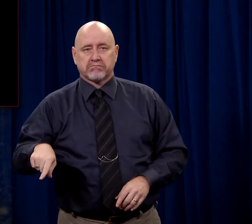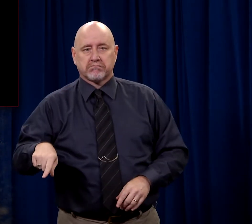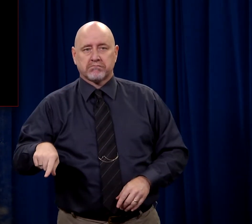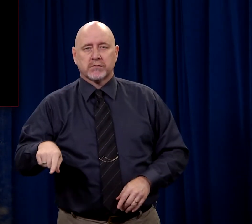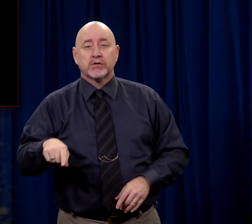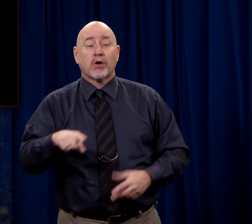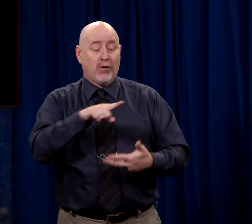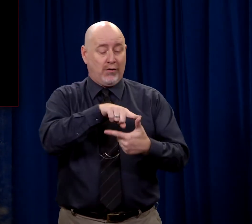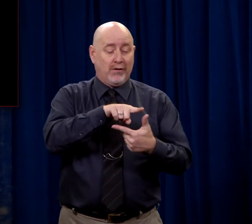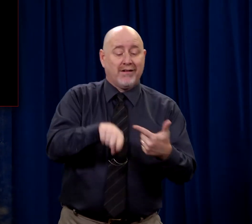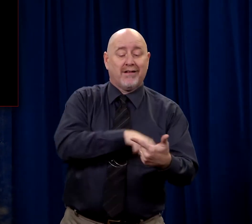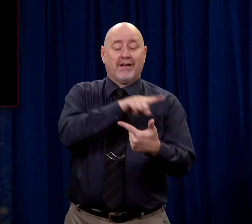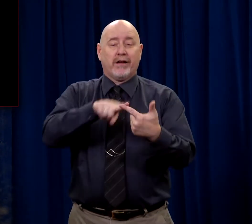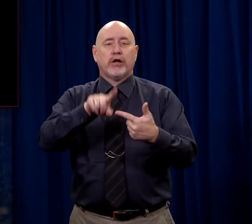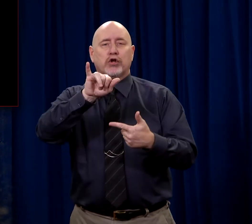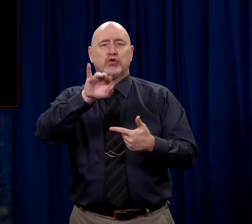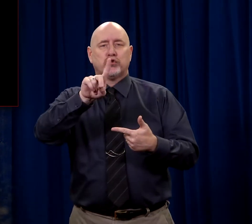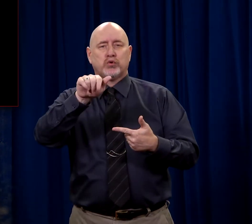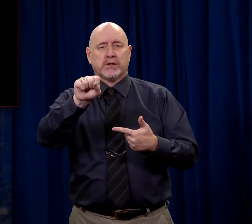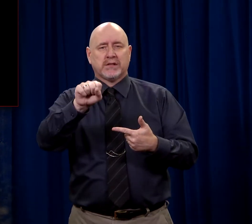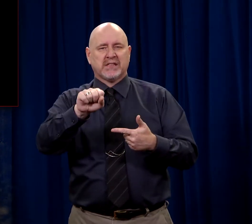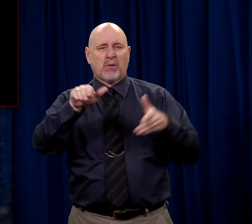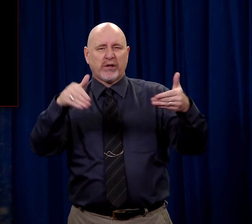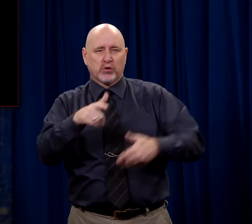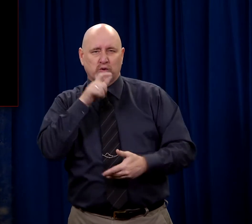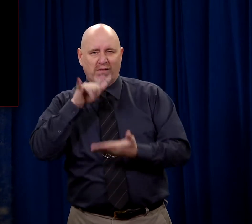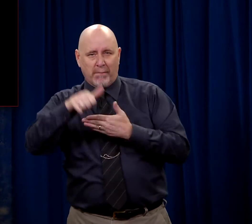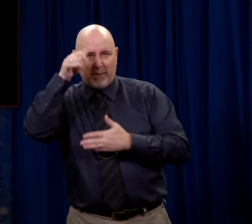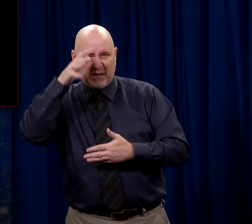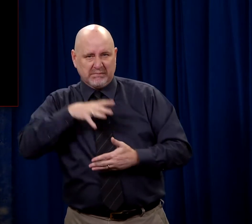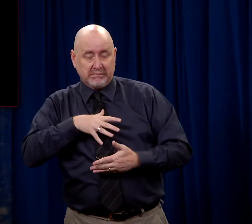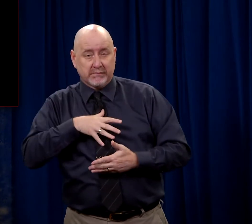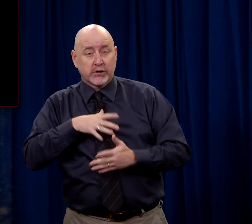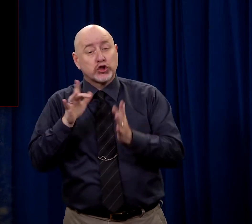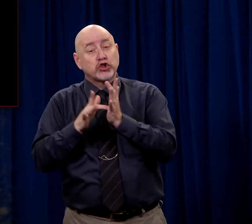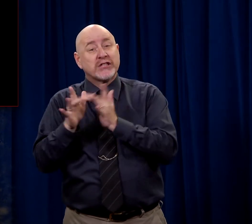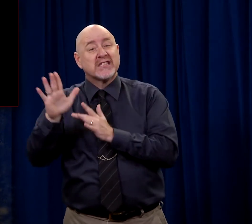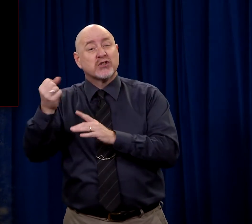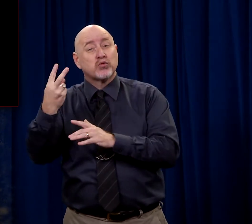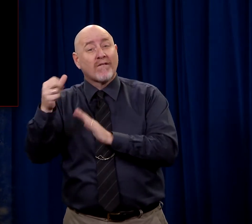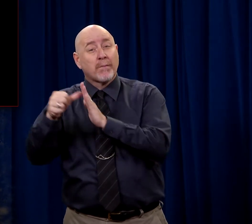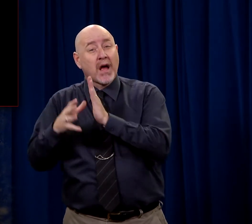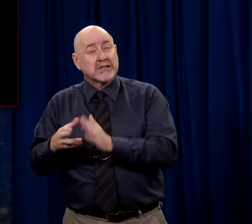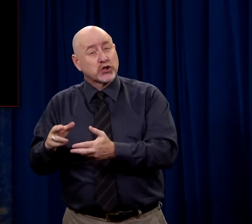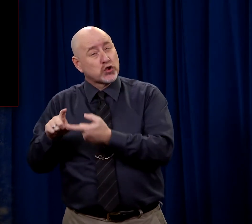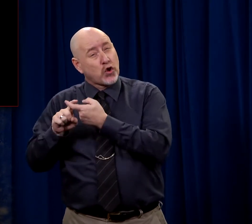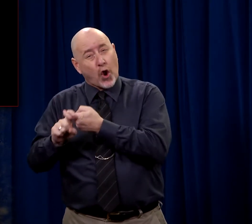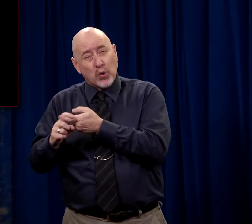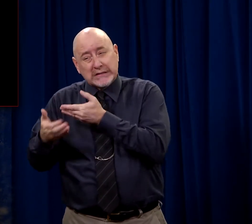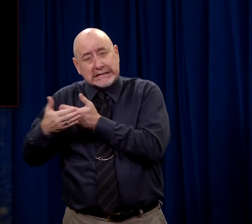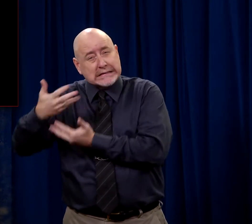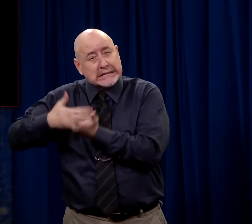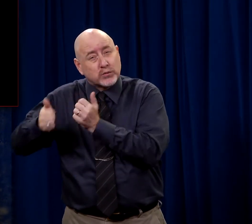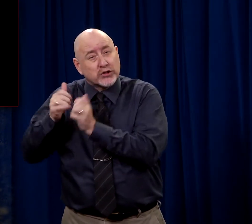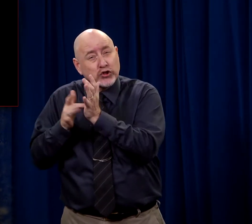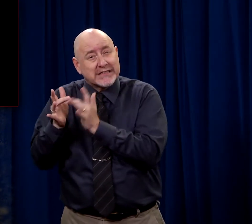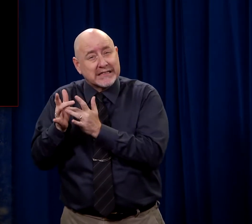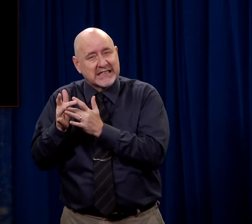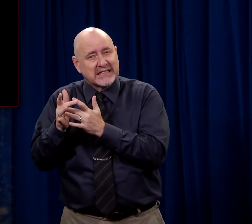And now let me introduce to you a man named Judas. One of Jesus' apostles, the closest associates,